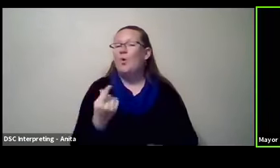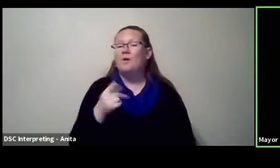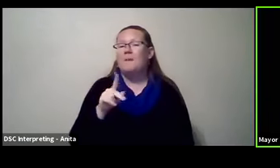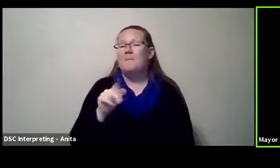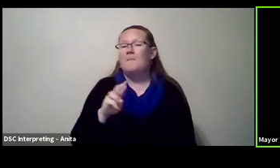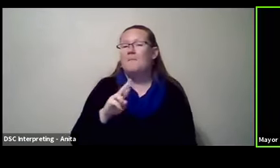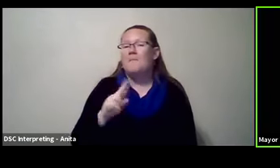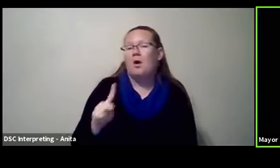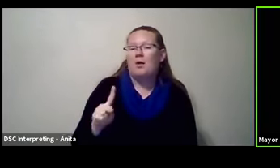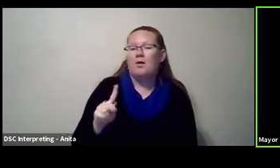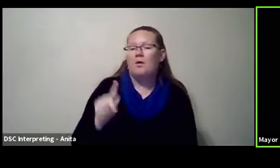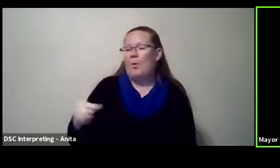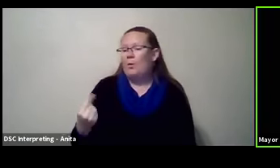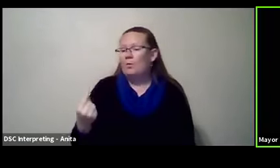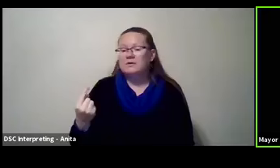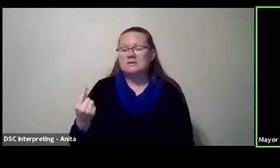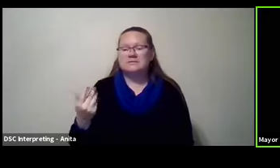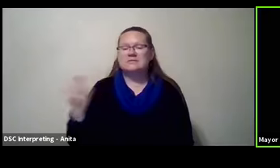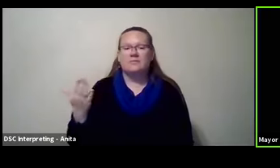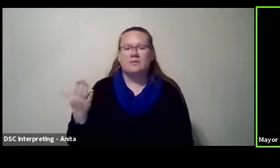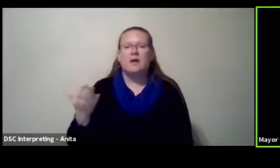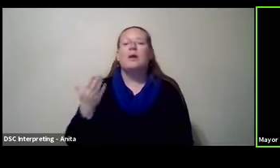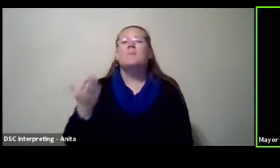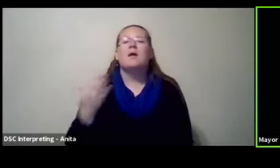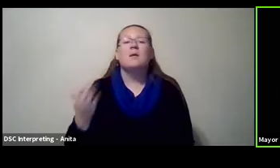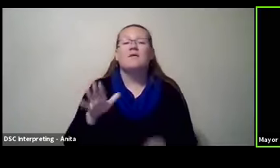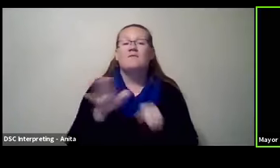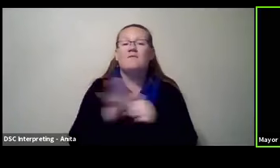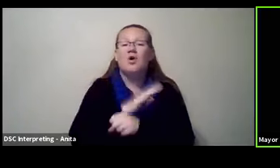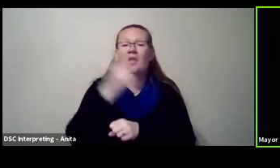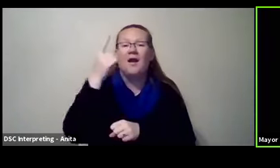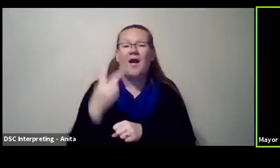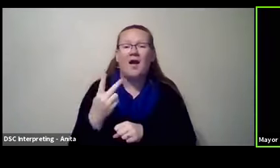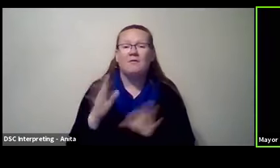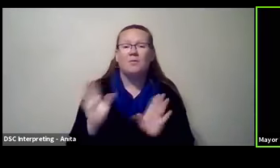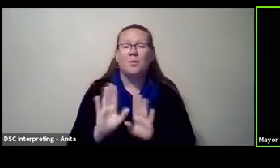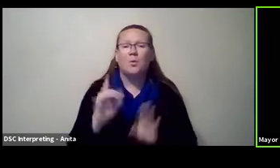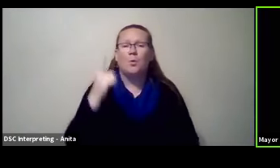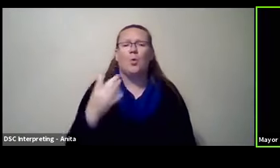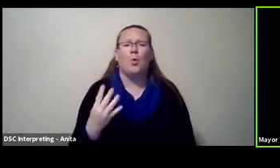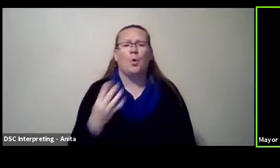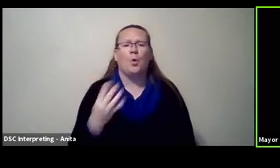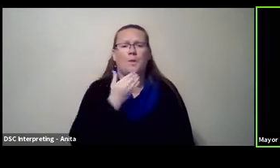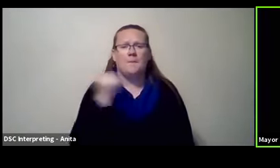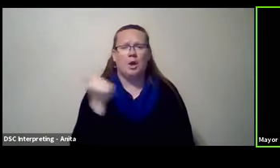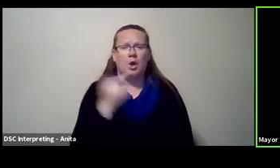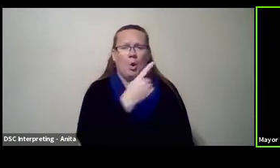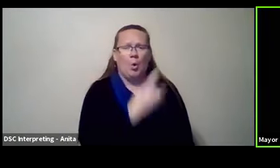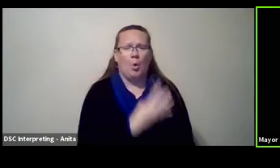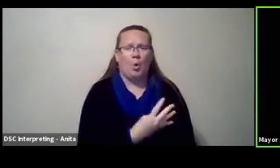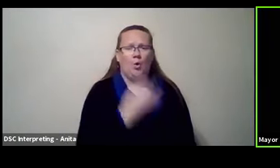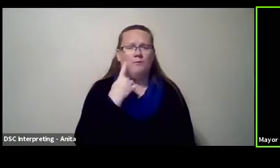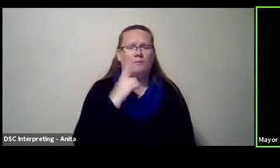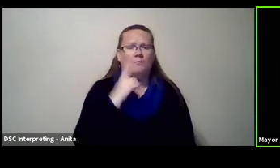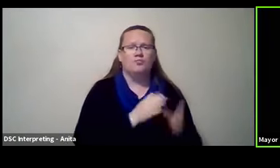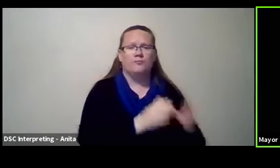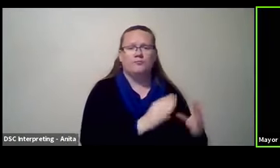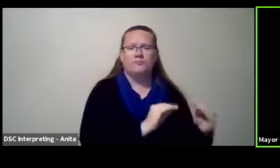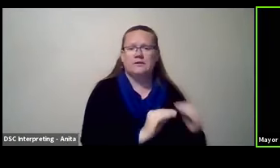or maybe it's a, who knows, maybe it's not a full half a percent. Maybe it's a quarter percent, a quarter percent just for roads plus a renewal. Who knows? I don't know.